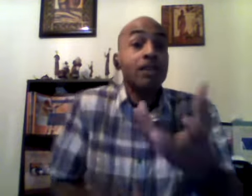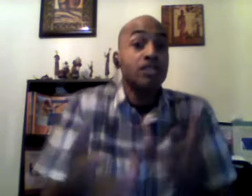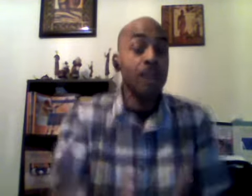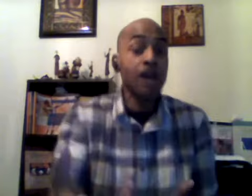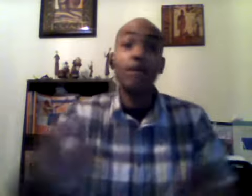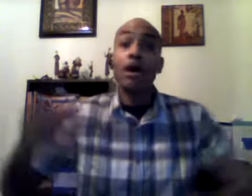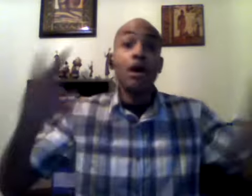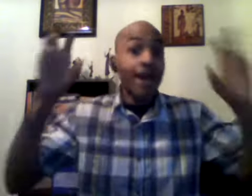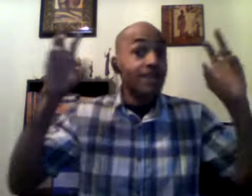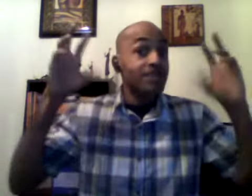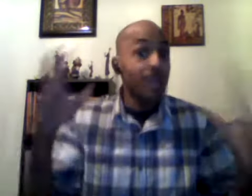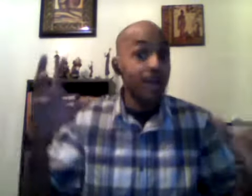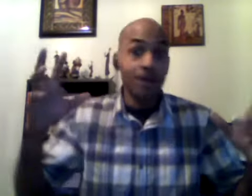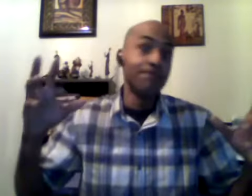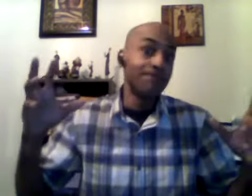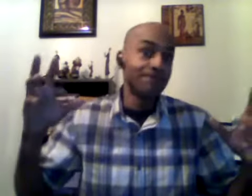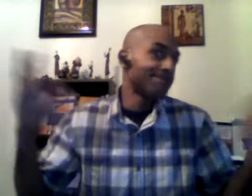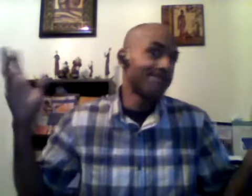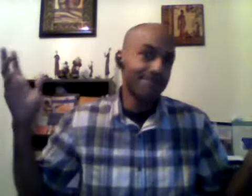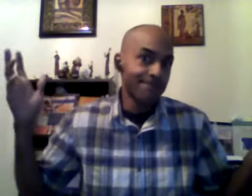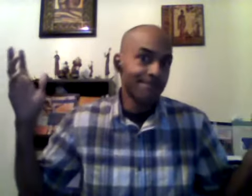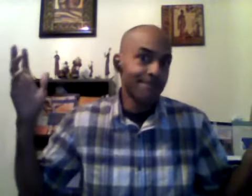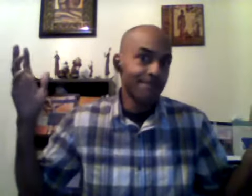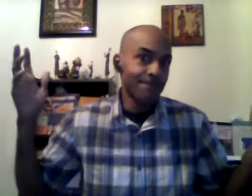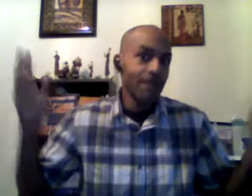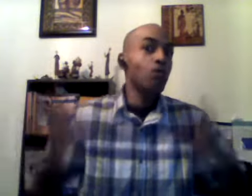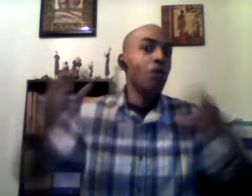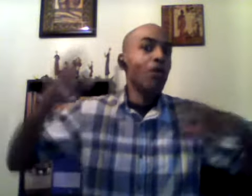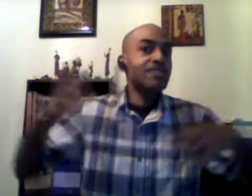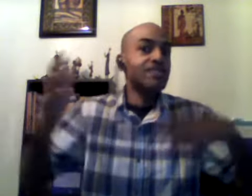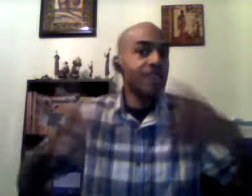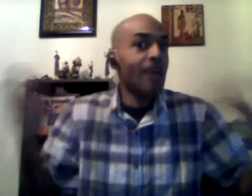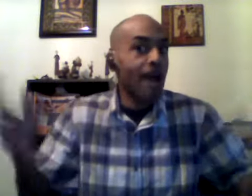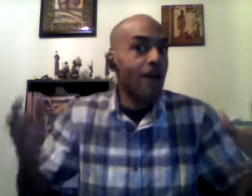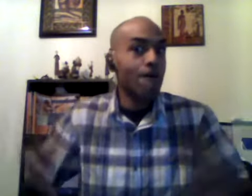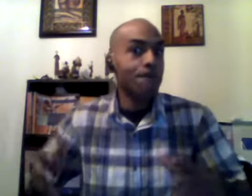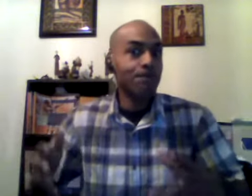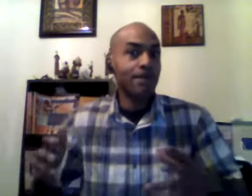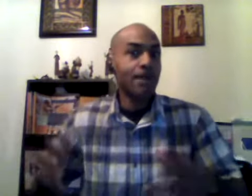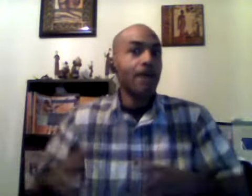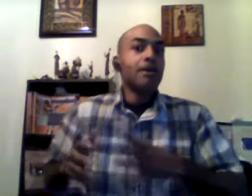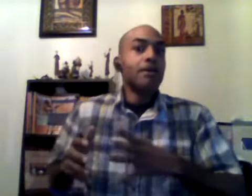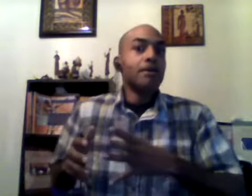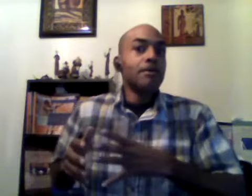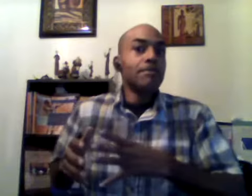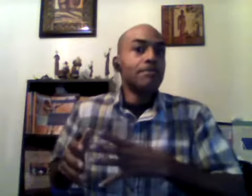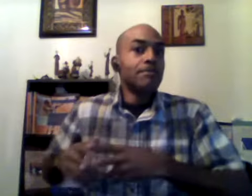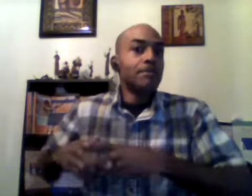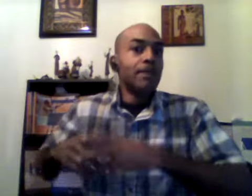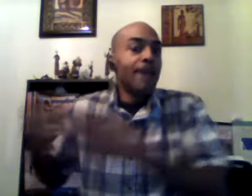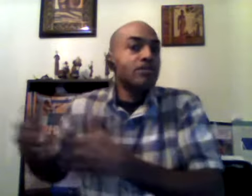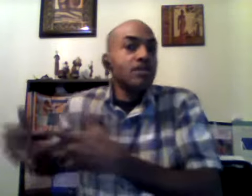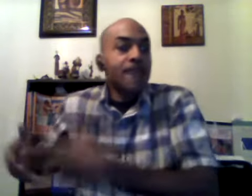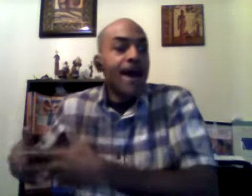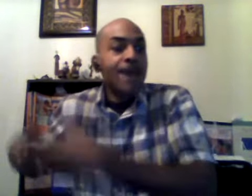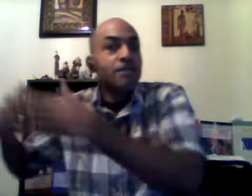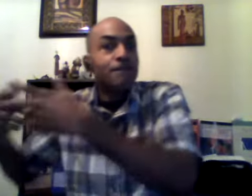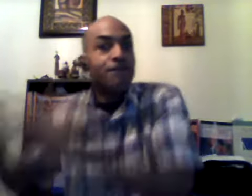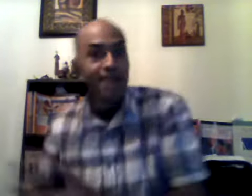gym a gym when we seek out when we exercise advice